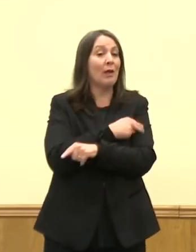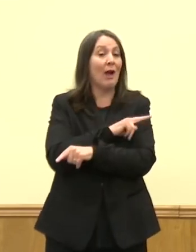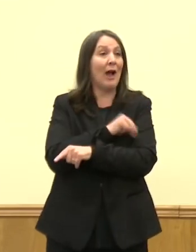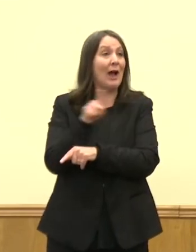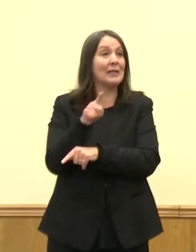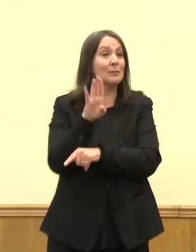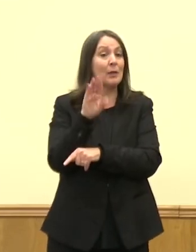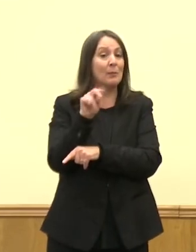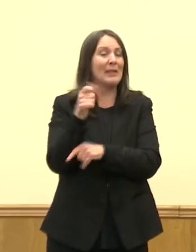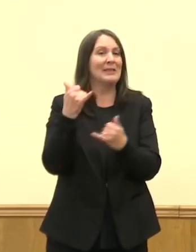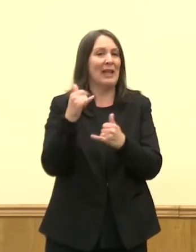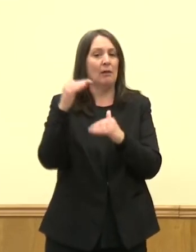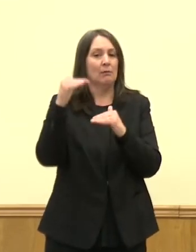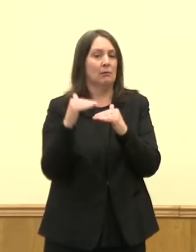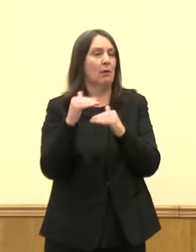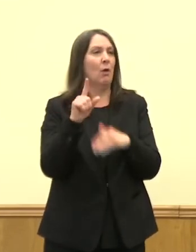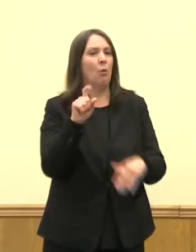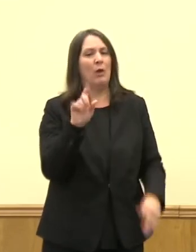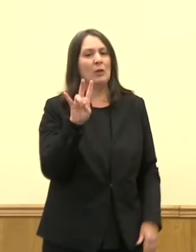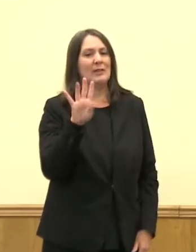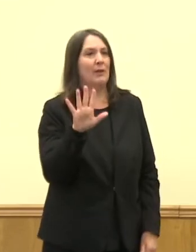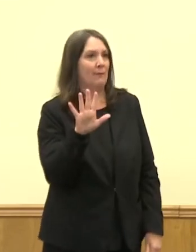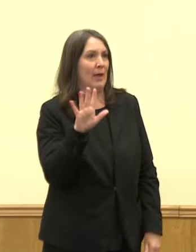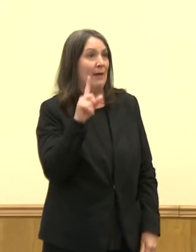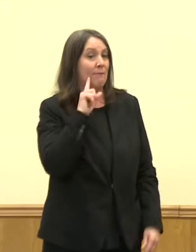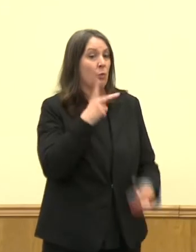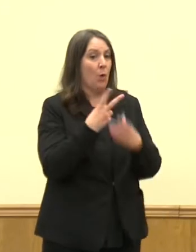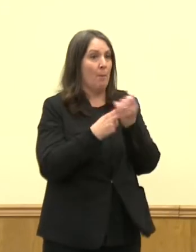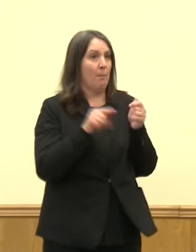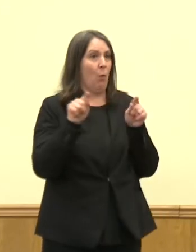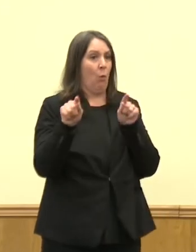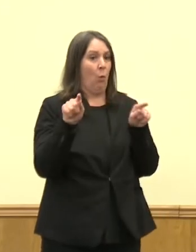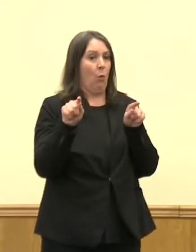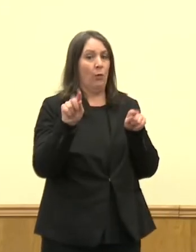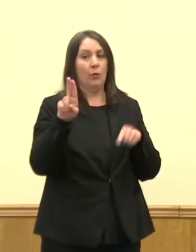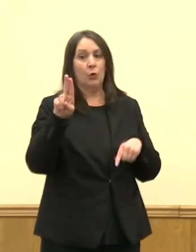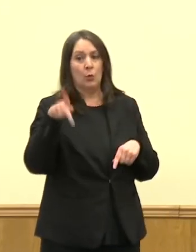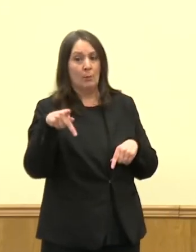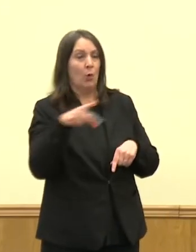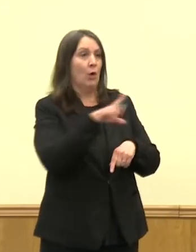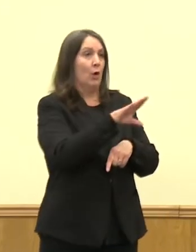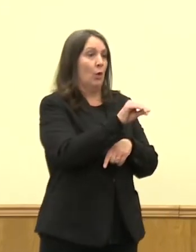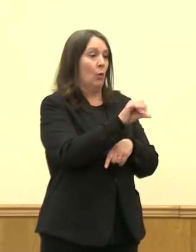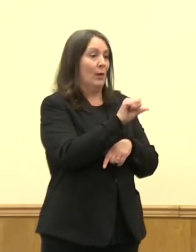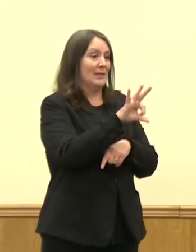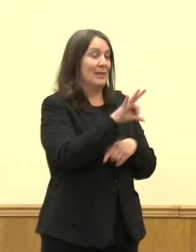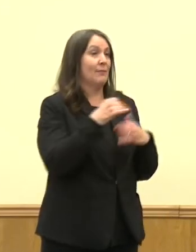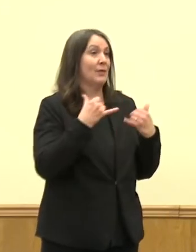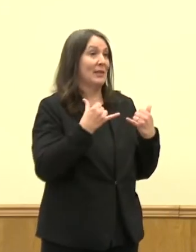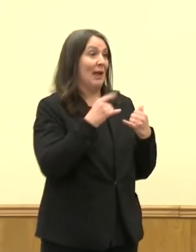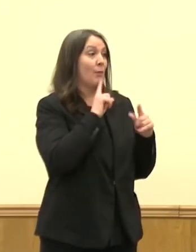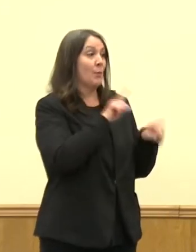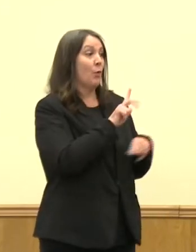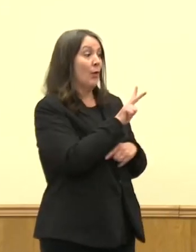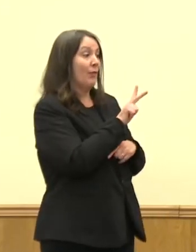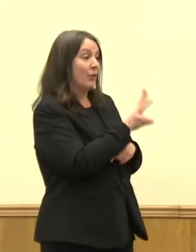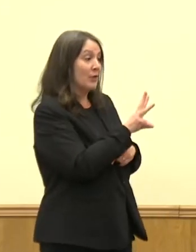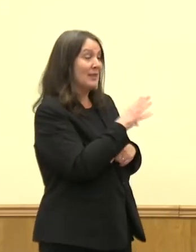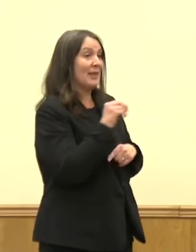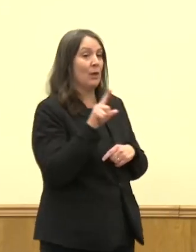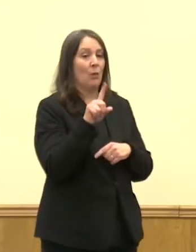175 amongst the two hospital systems. Today, they're actually reporting 36 ICU beds in use and